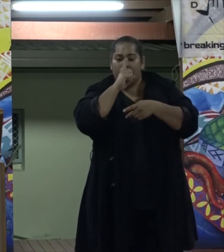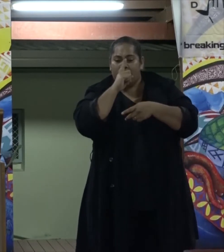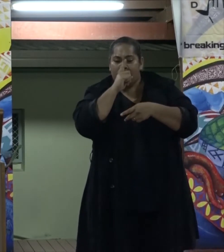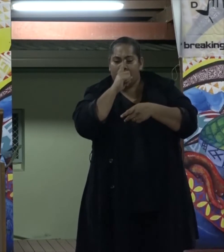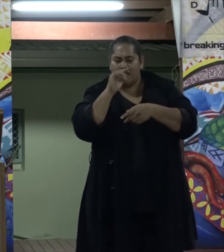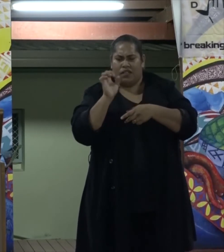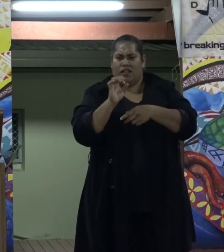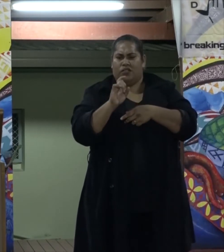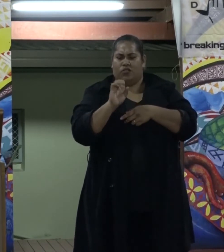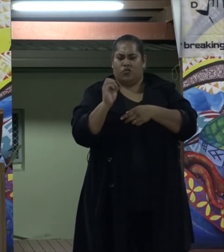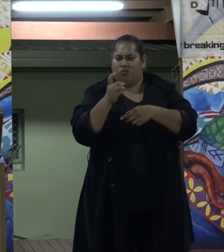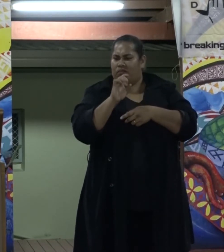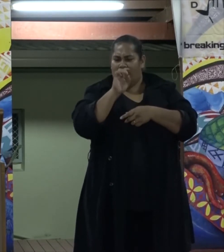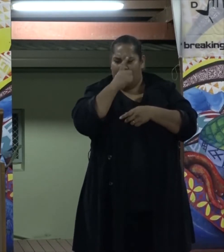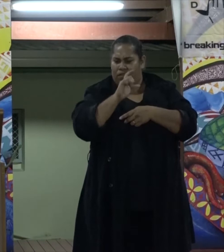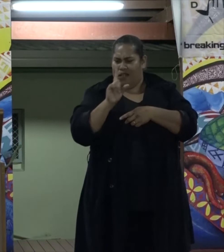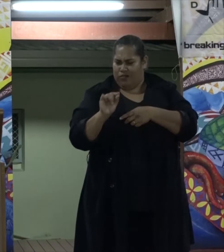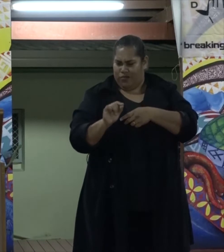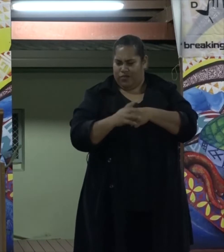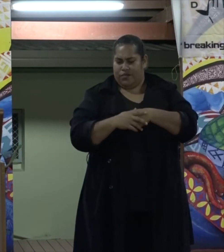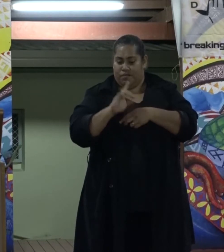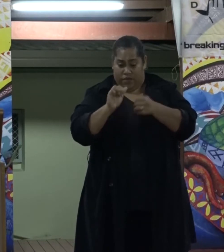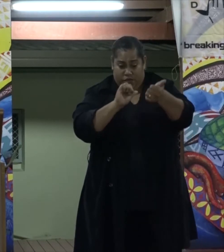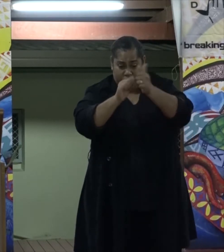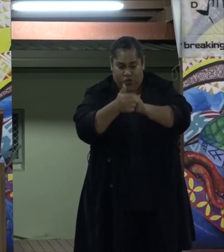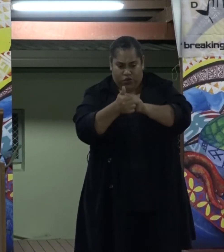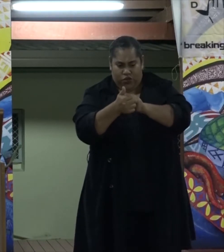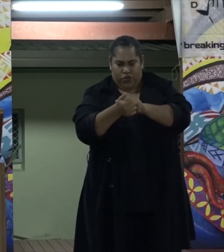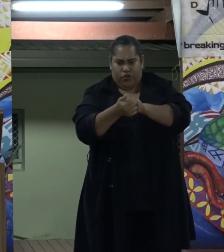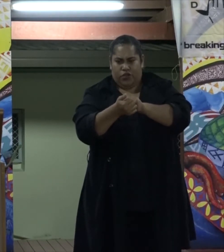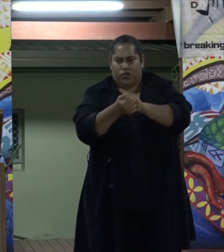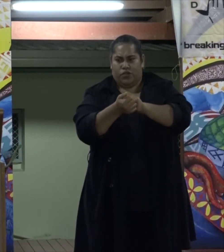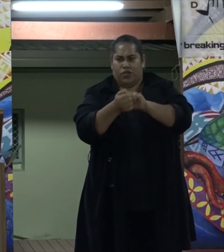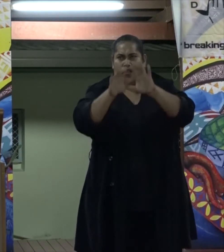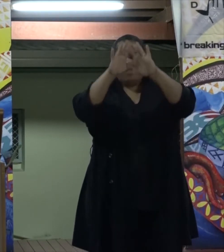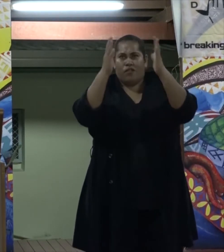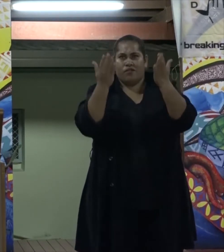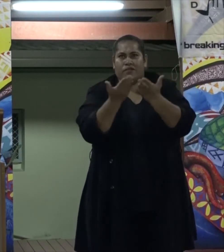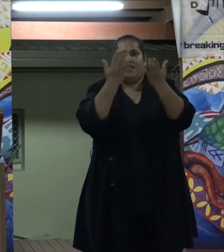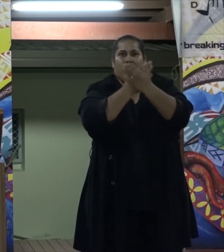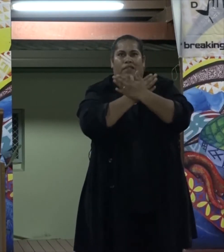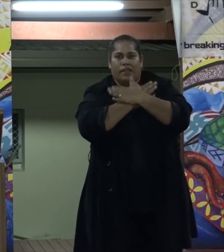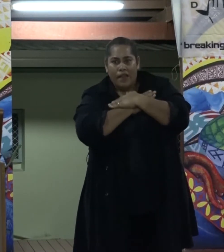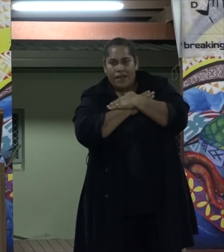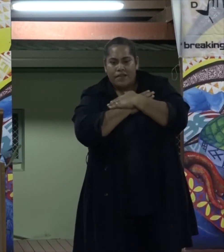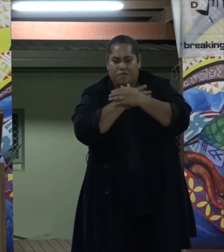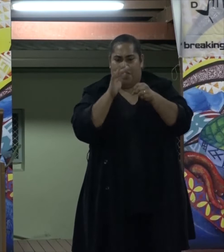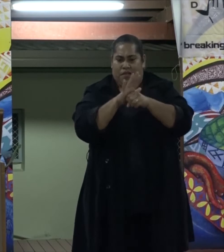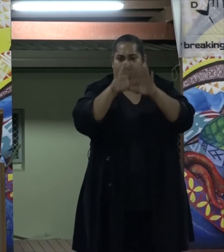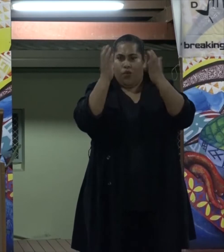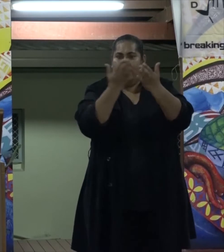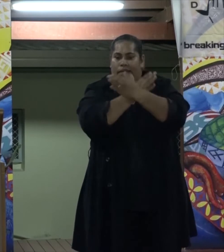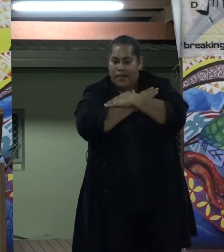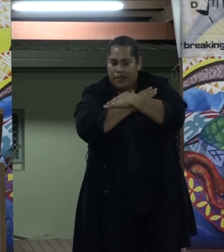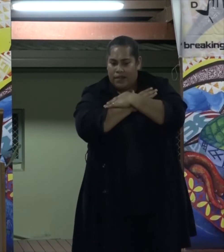nothing else can, unquote. Sports is a universal bridge which creates love and harmony amongst different